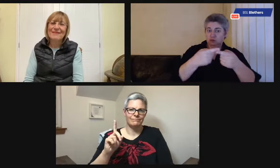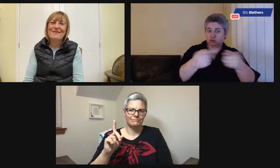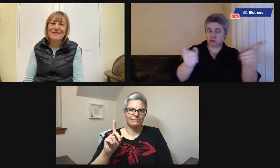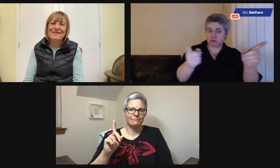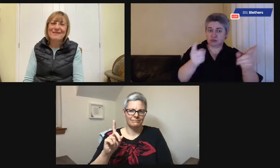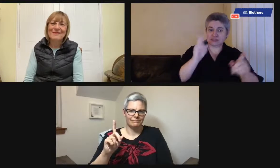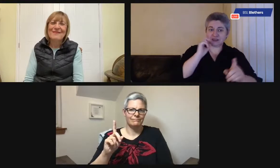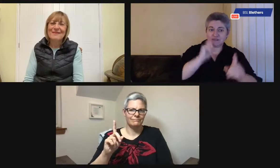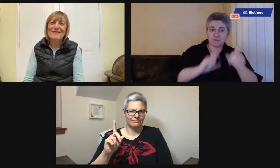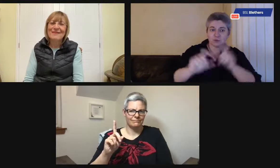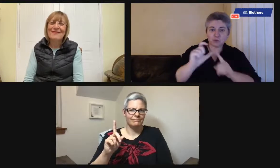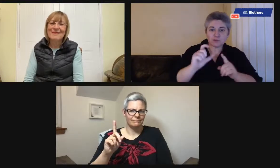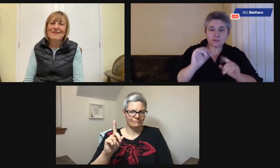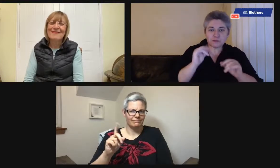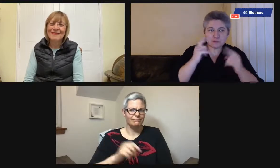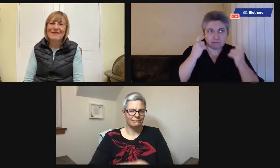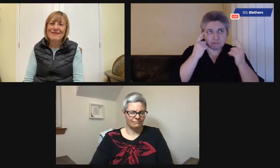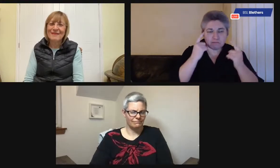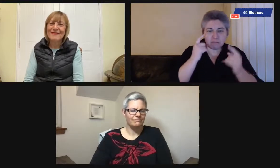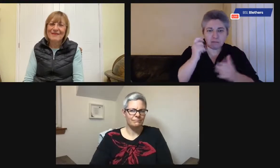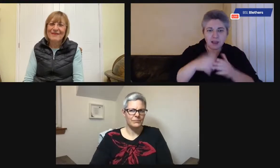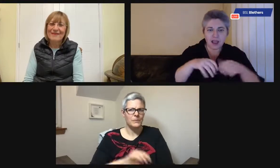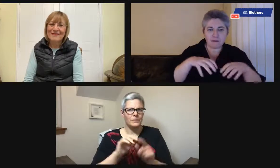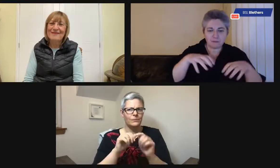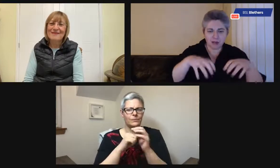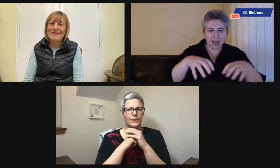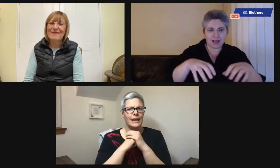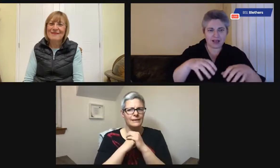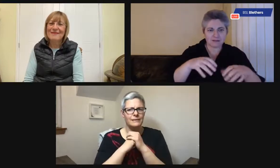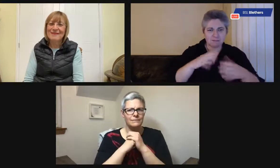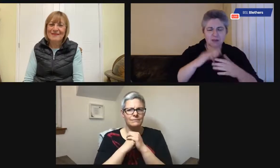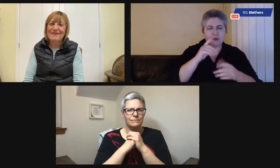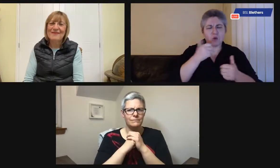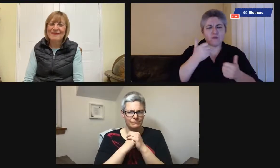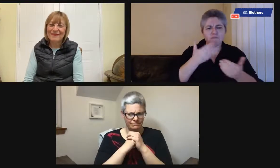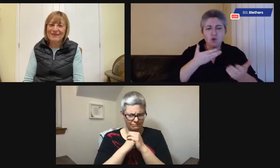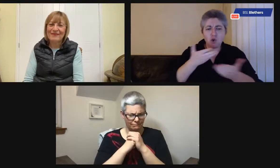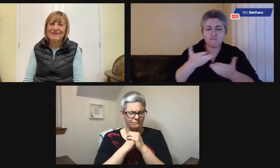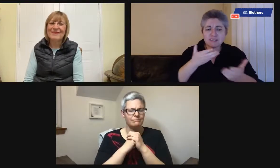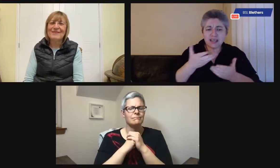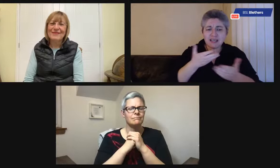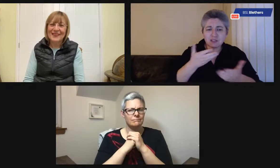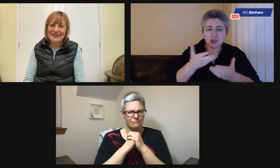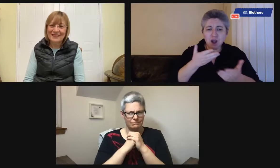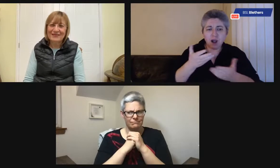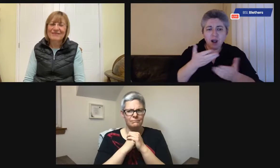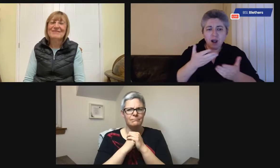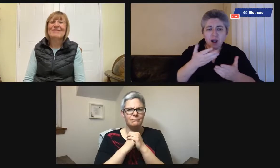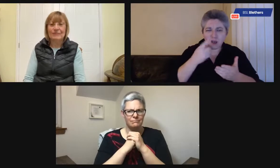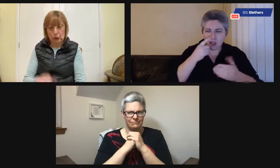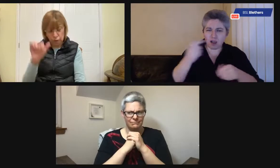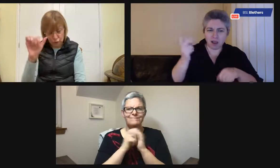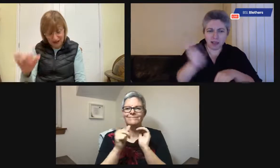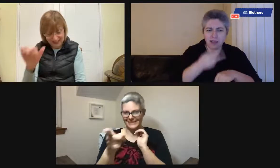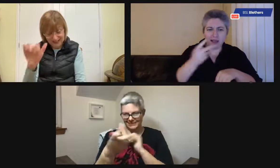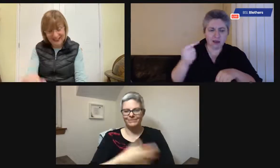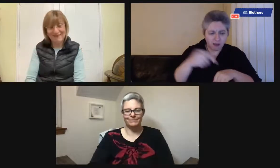so that she felt loved. Yeah. And that might be something that the deaf community think about. And it can also be a